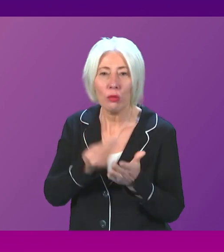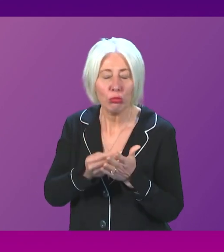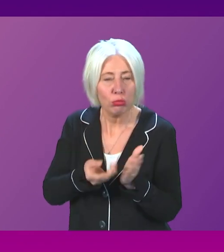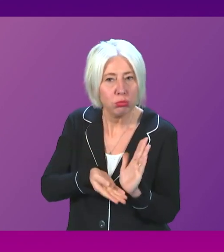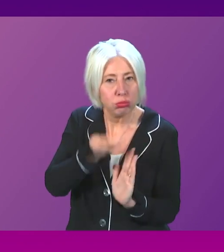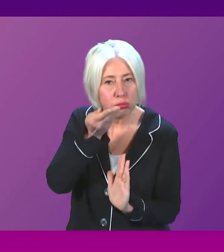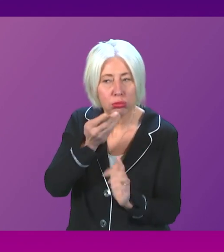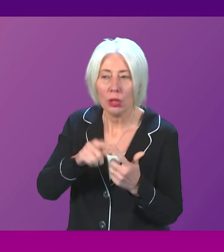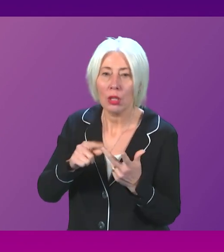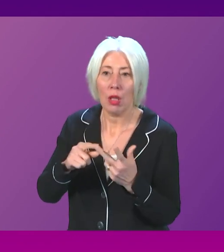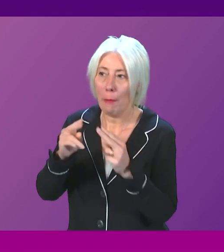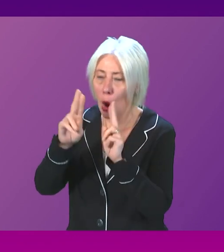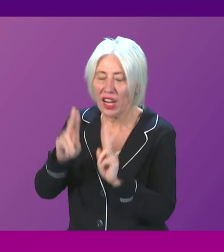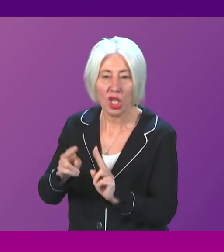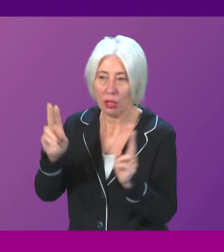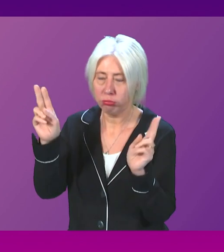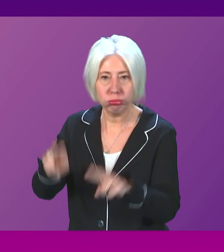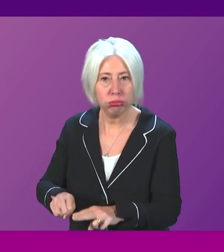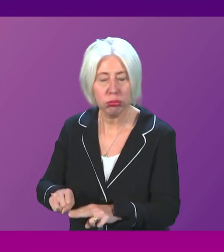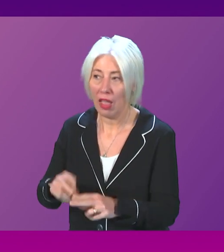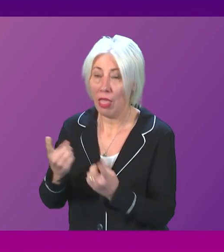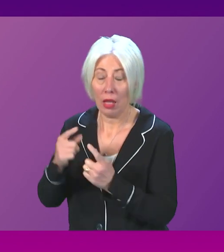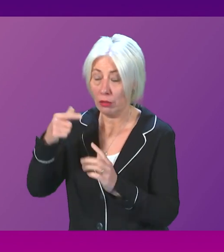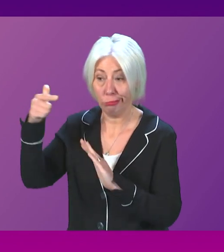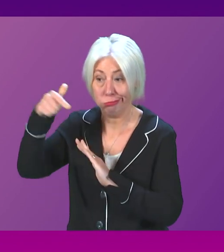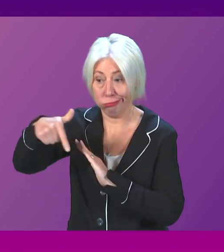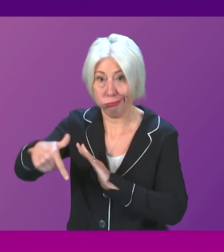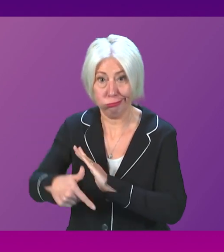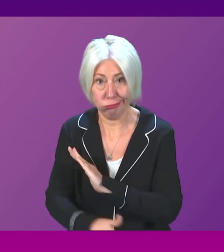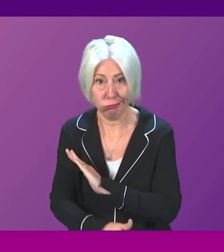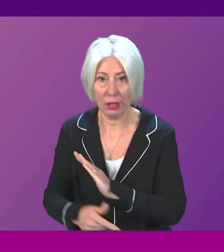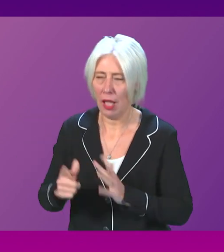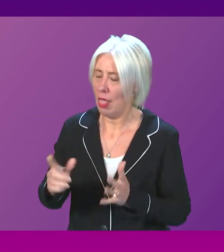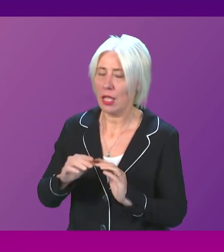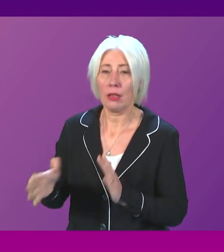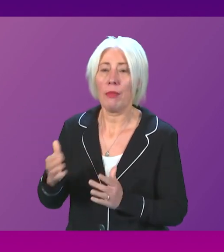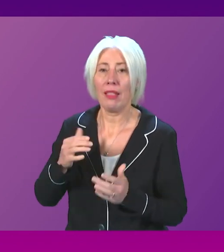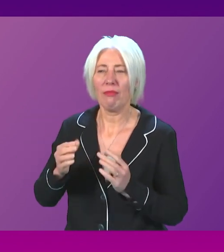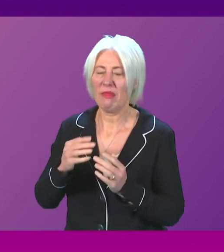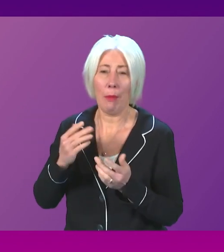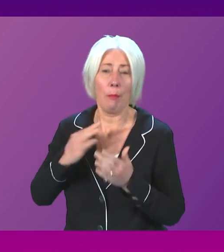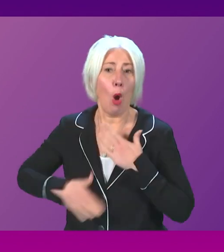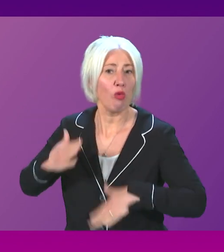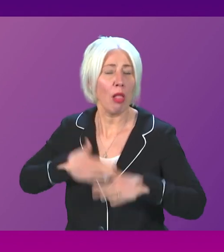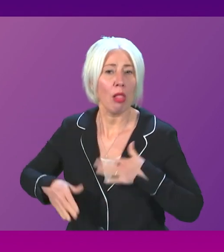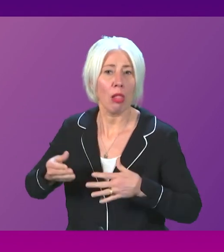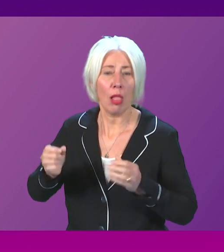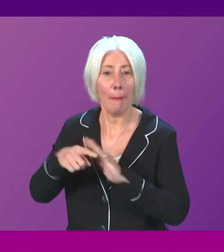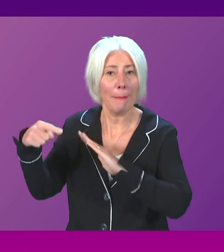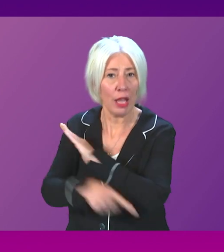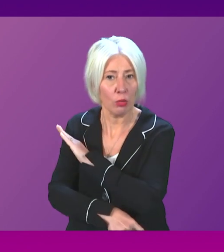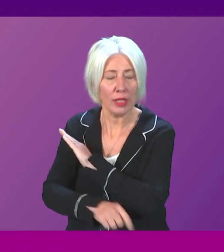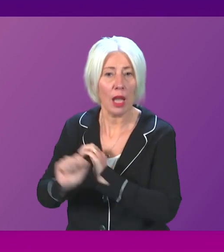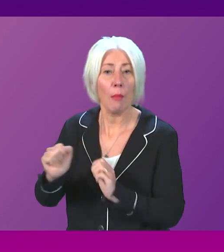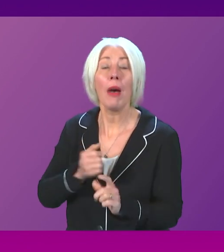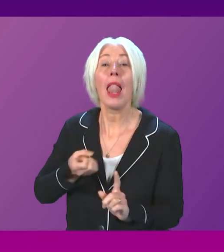and the markets in freefall. In the face of this economic illiteracy and moral bankruptcy, Labour has a plan. A plan